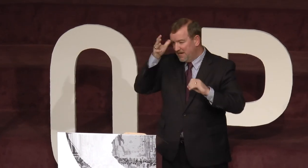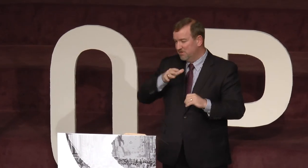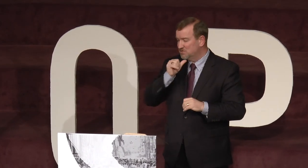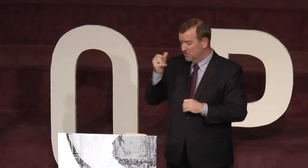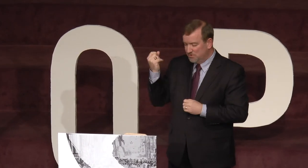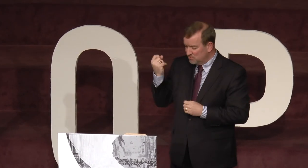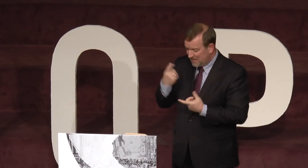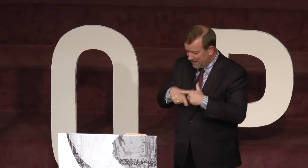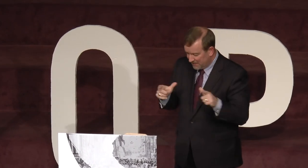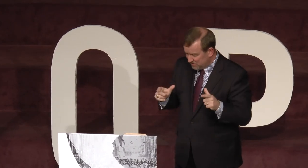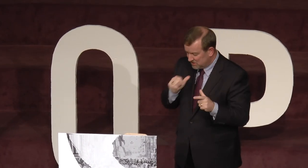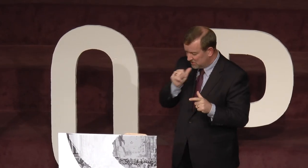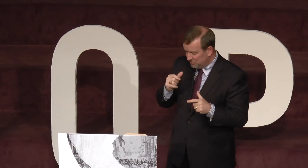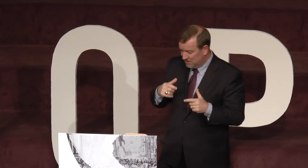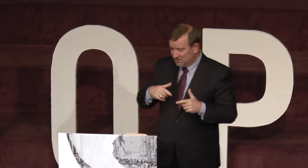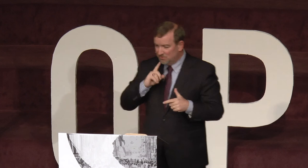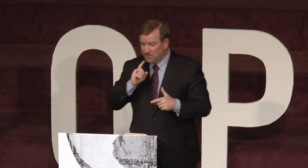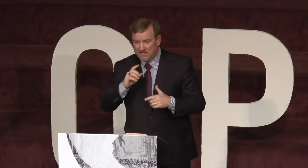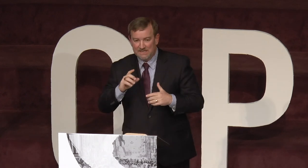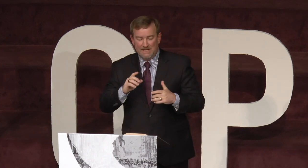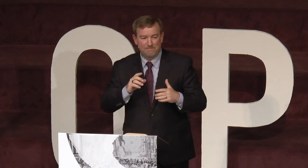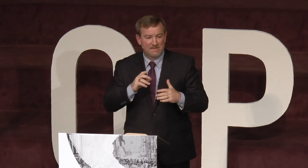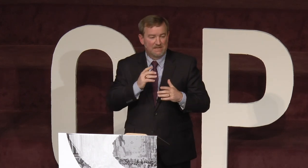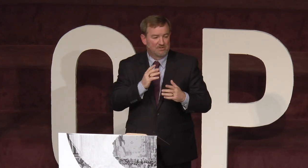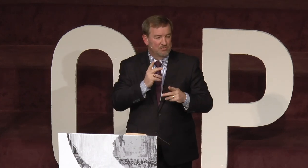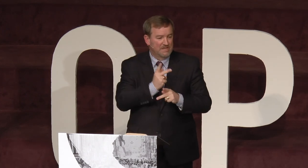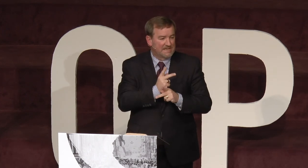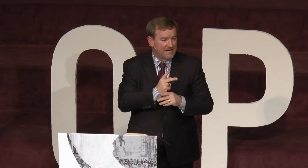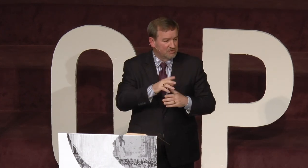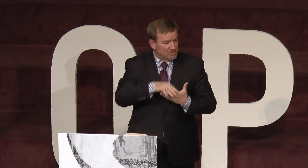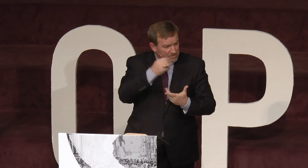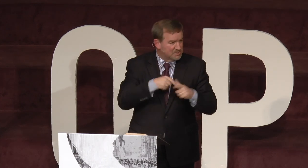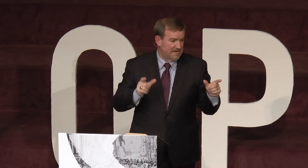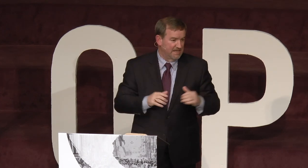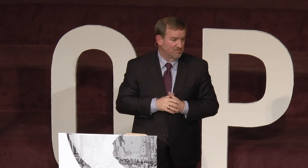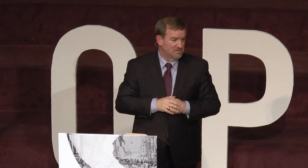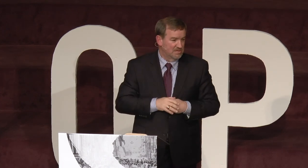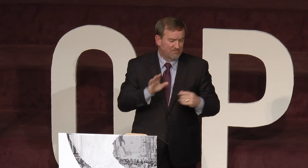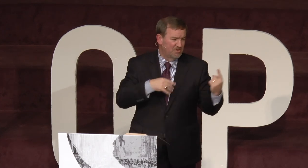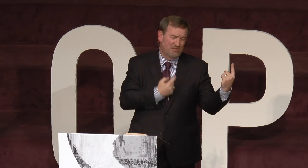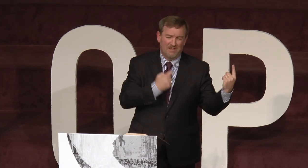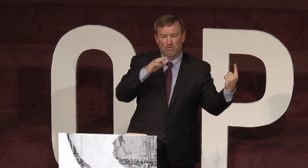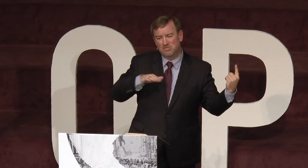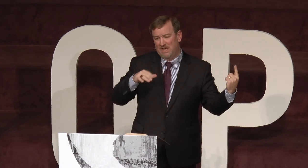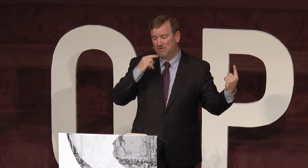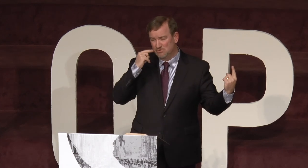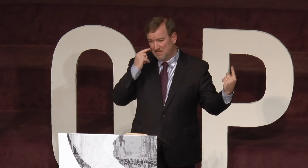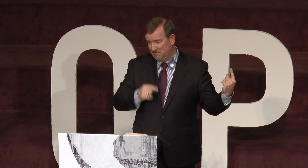parents don't know sign language and don't really care to learn sign language. After all, they only have one child who's deaf.